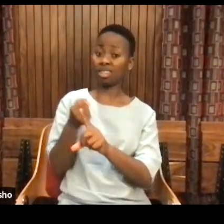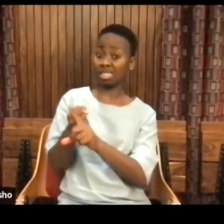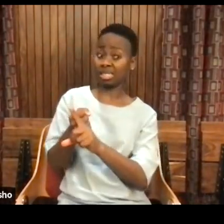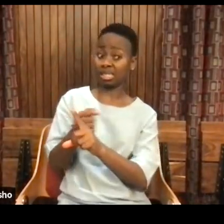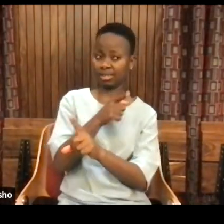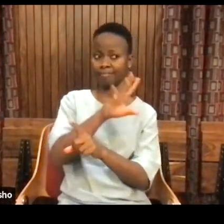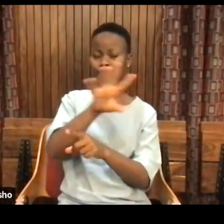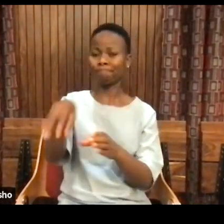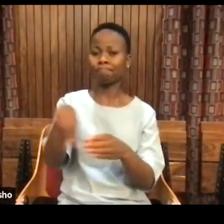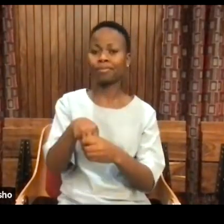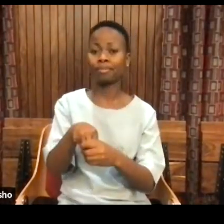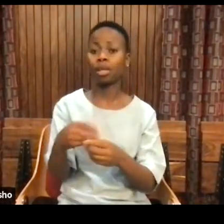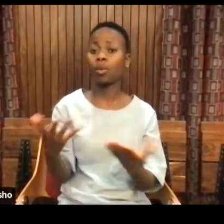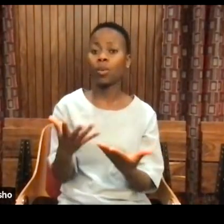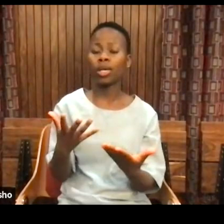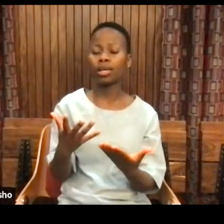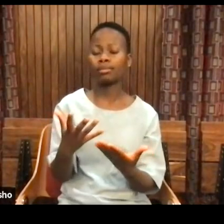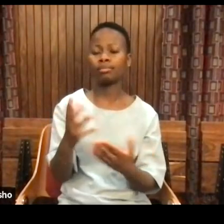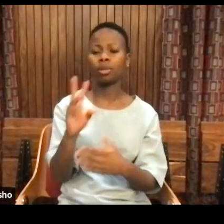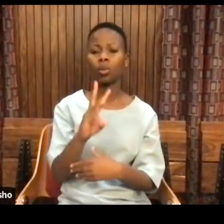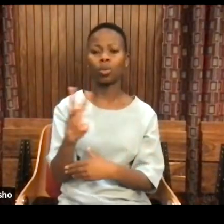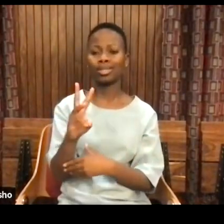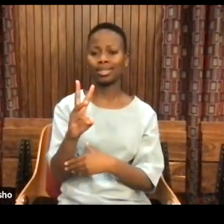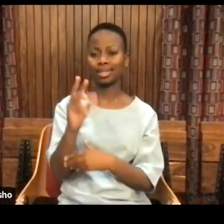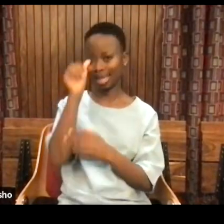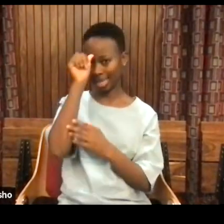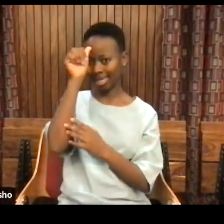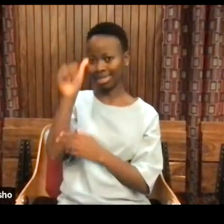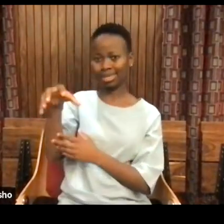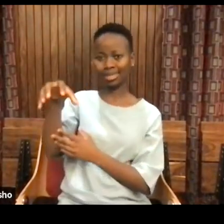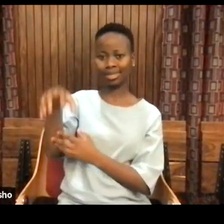at the University of West Indies.